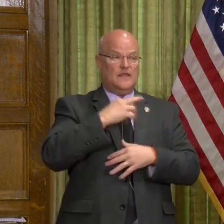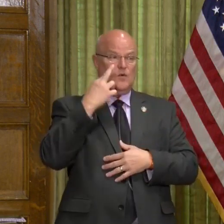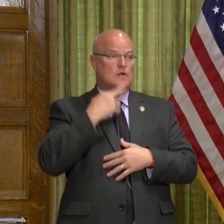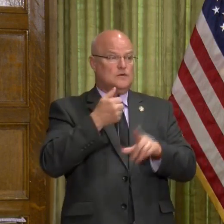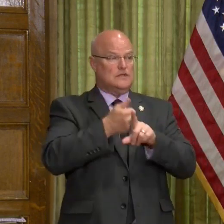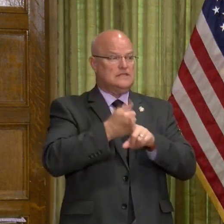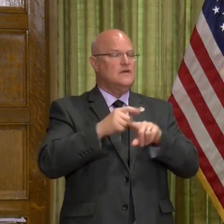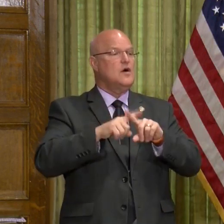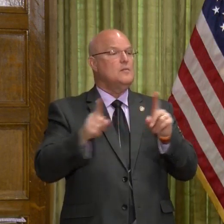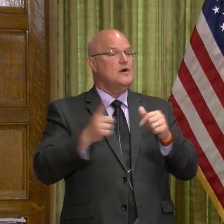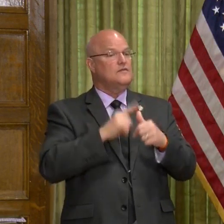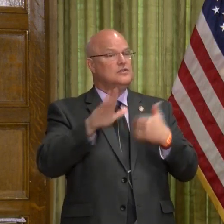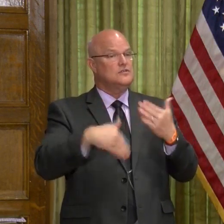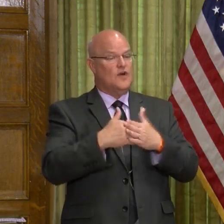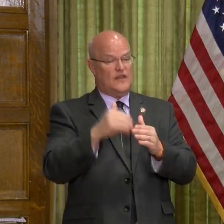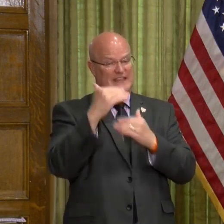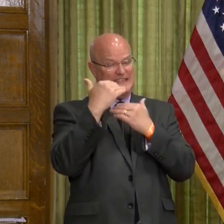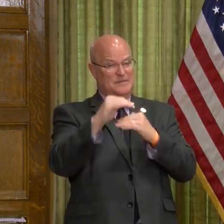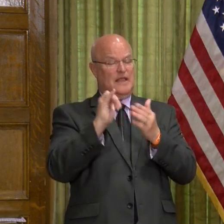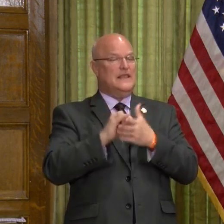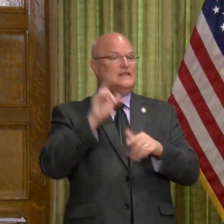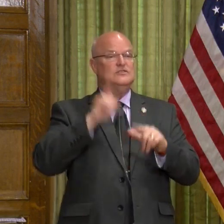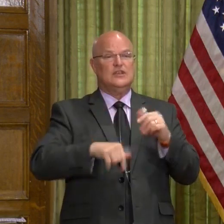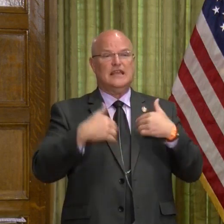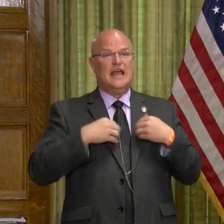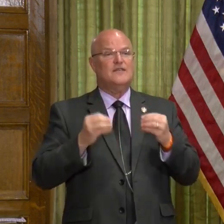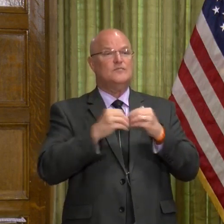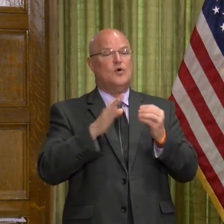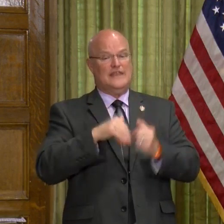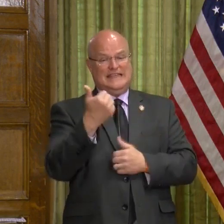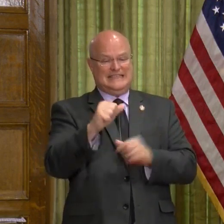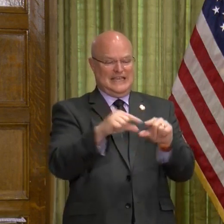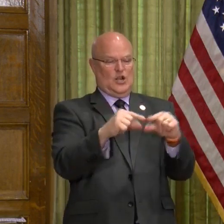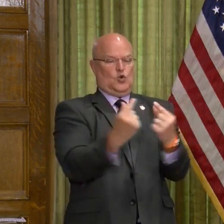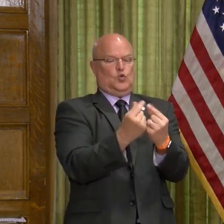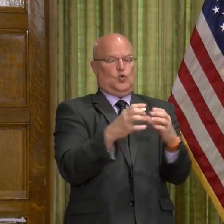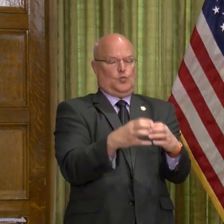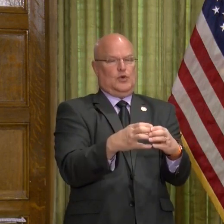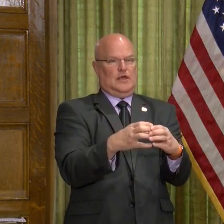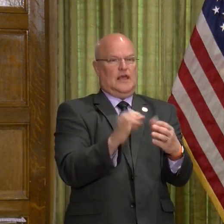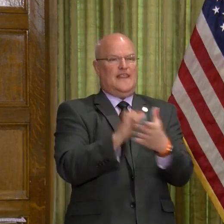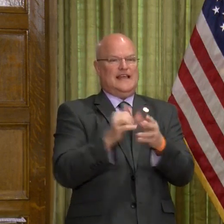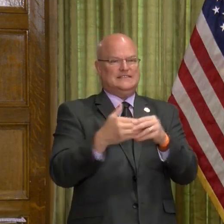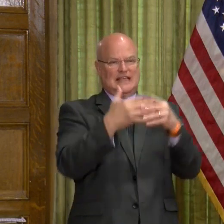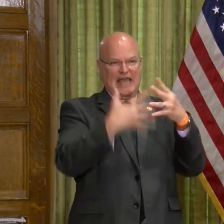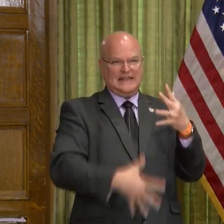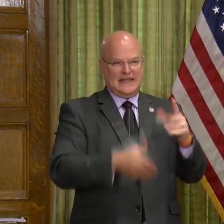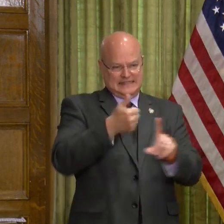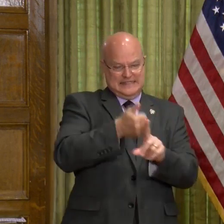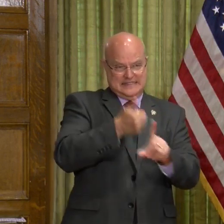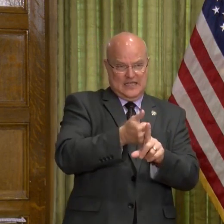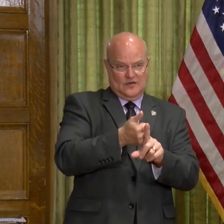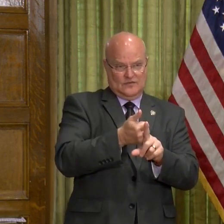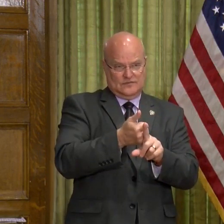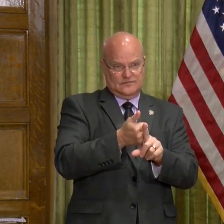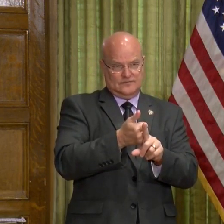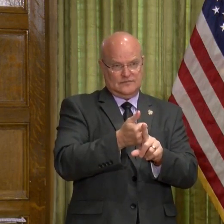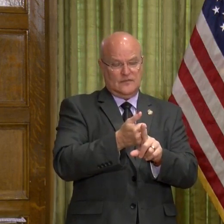but there's, first of all, the limitation that you can't have more than 10 in a group, because that's our guidelines in and of itself.